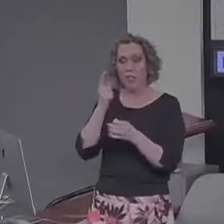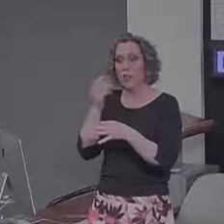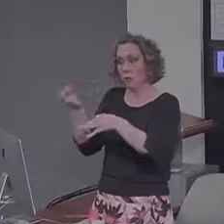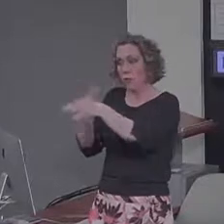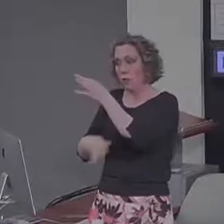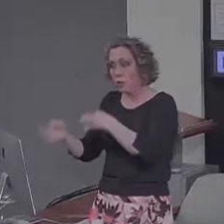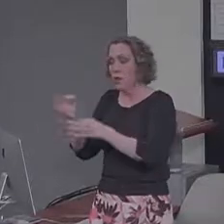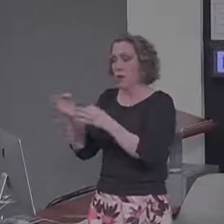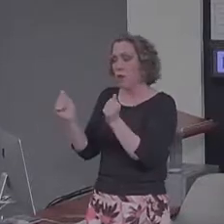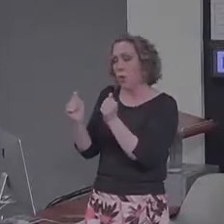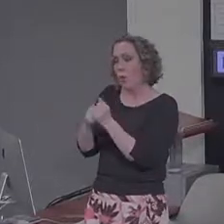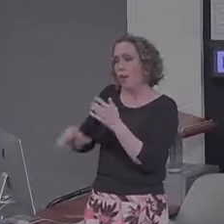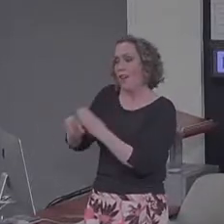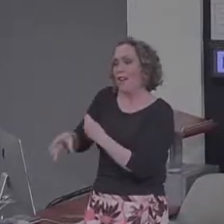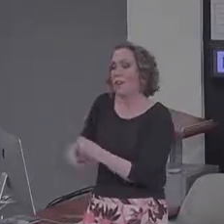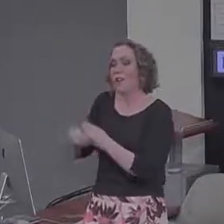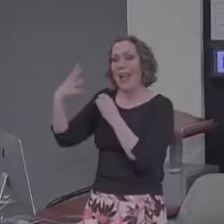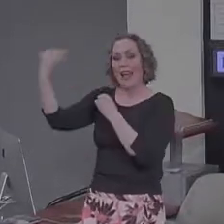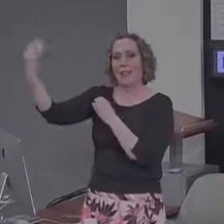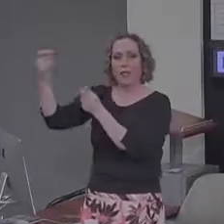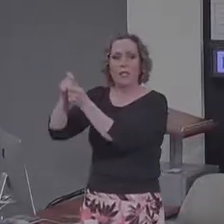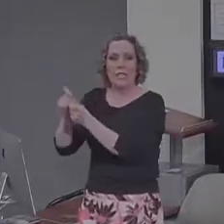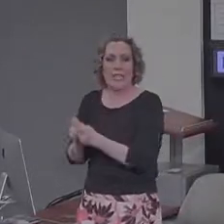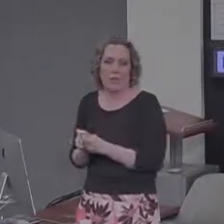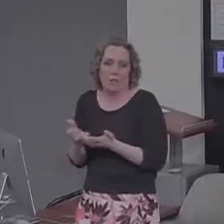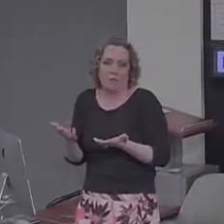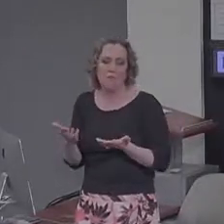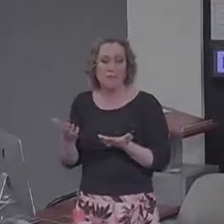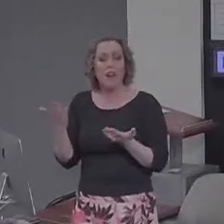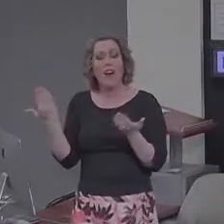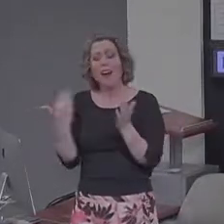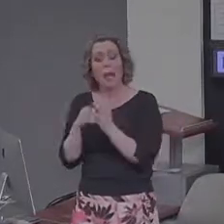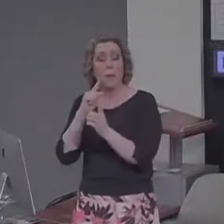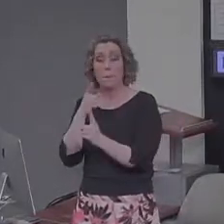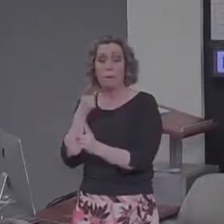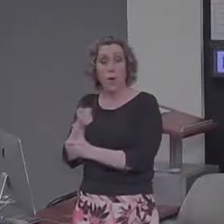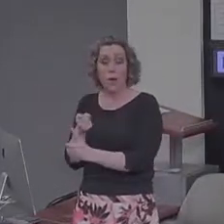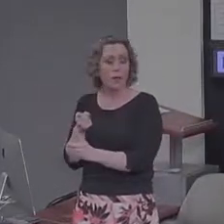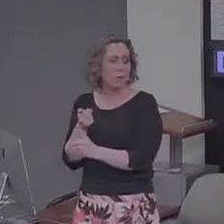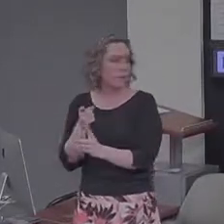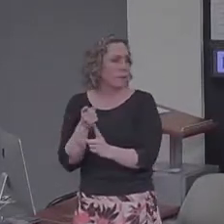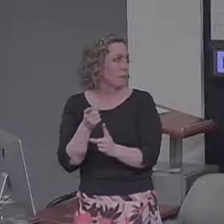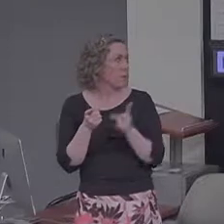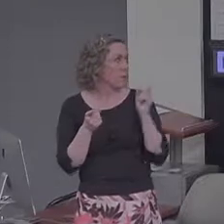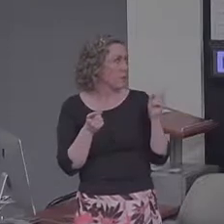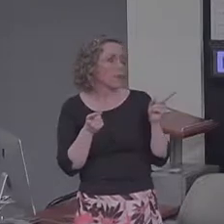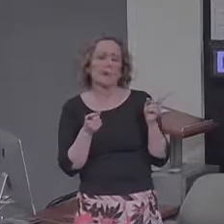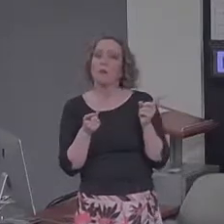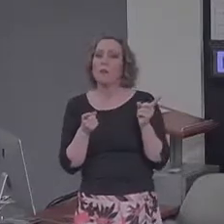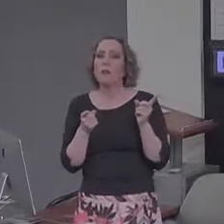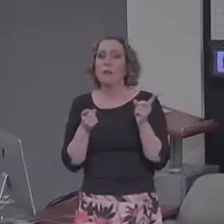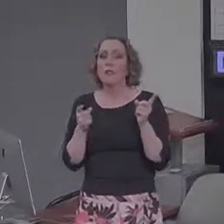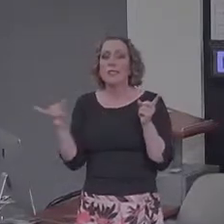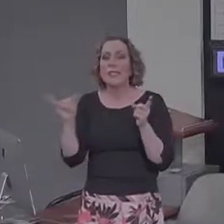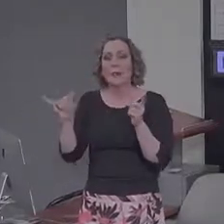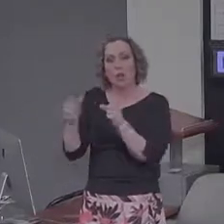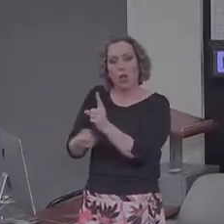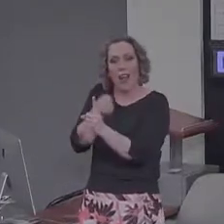couple of more external details. Again, the point here is that there's a similar effect on simulation